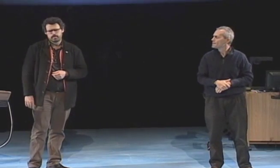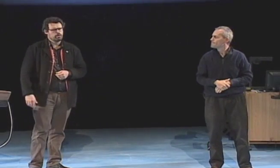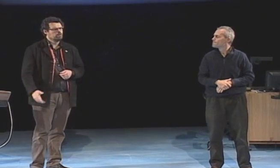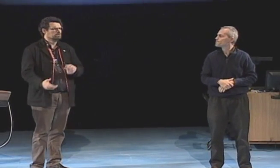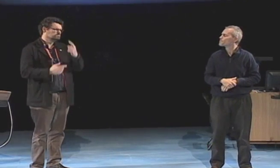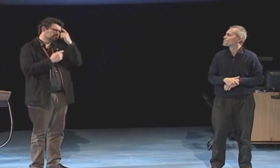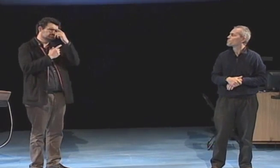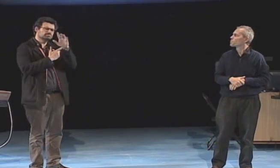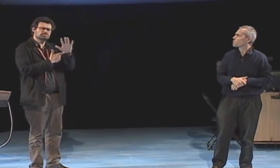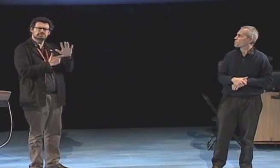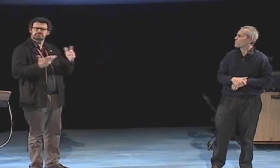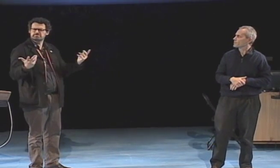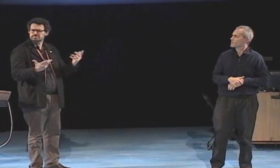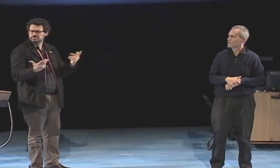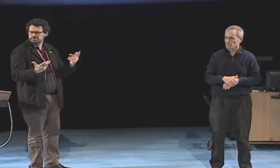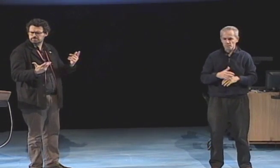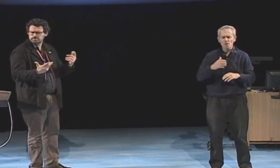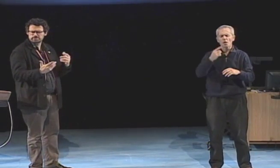expressed through the hand